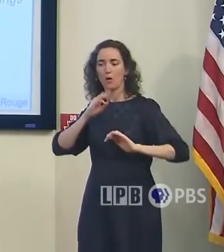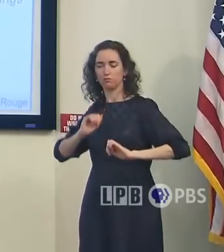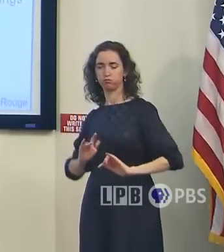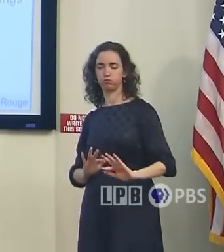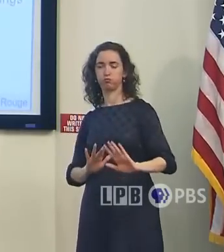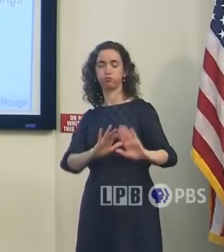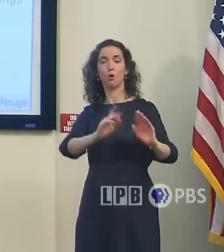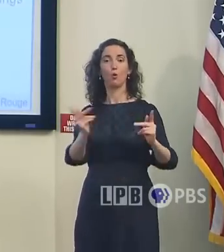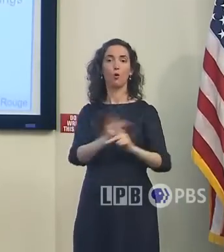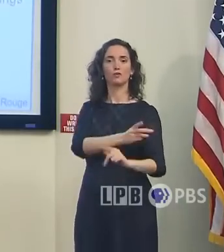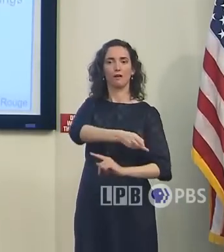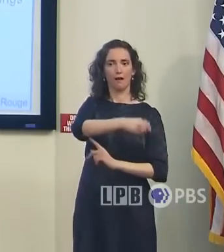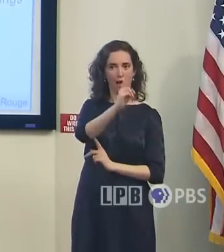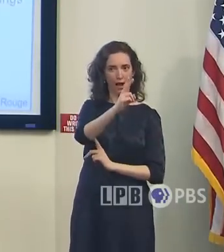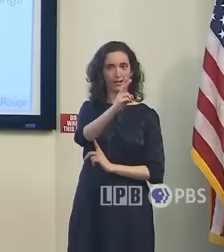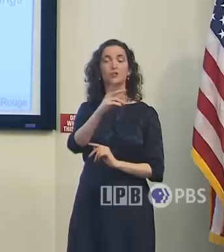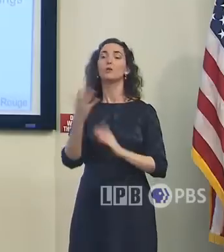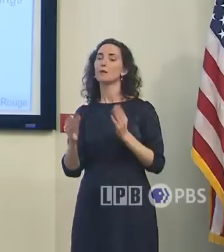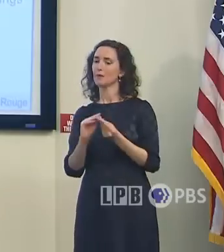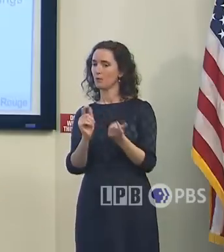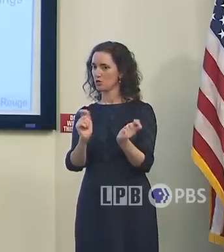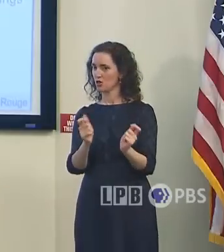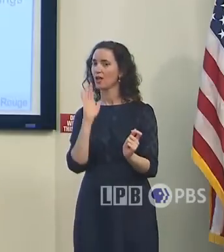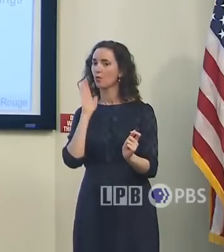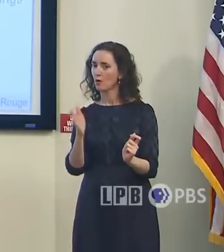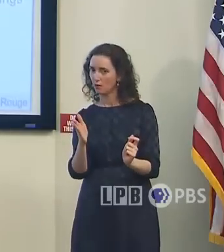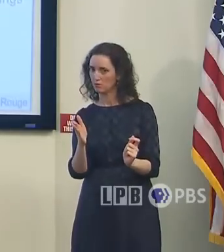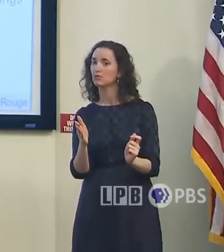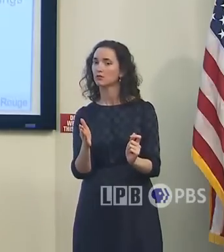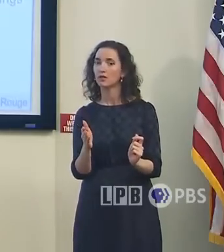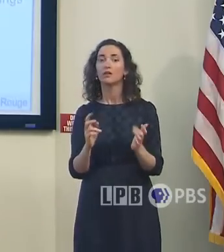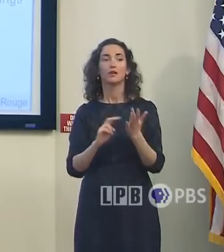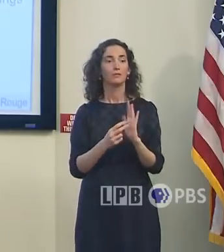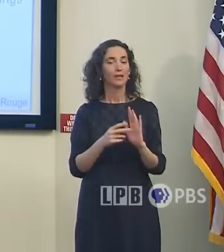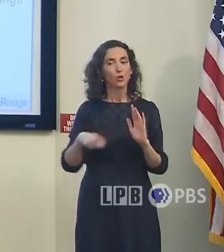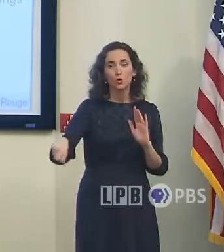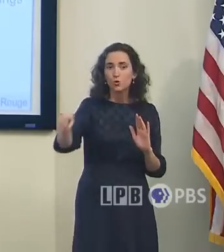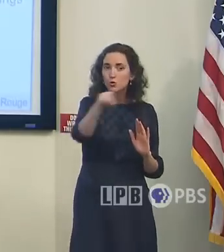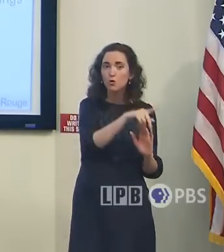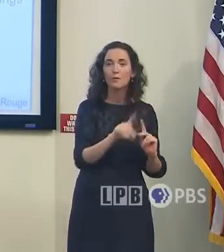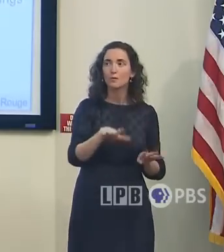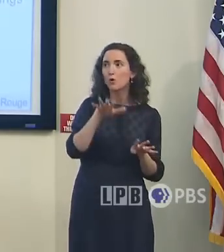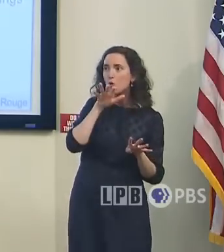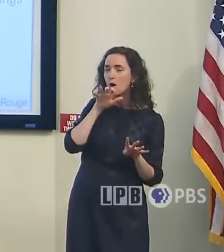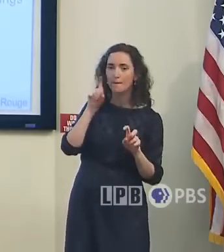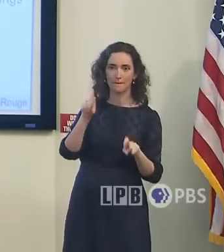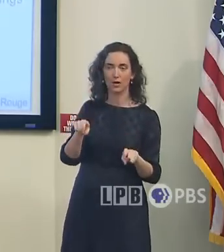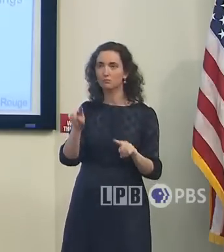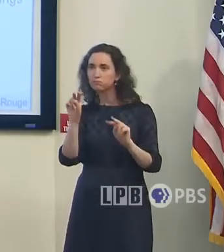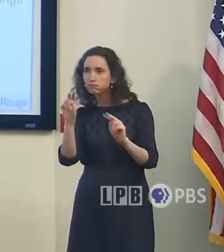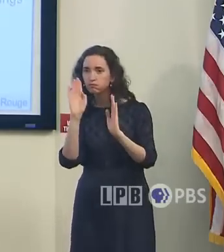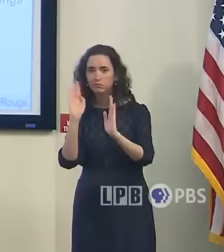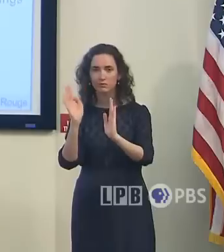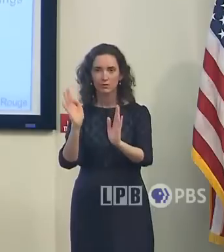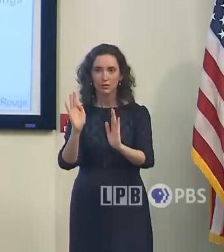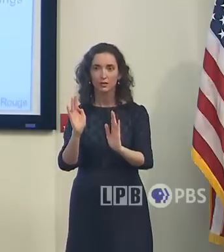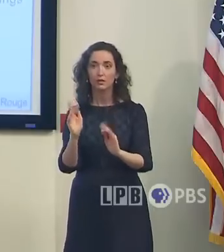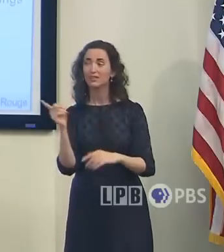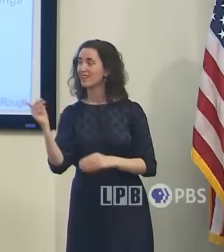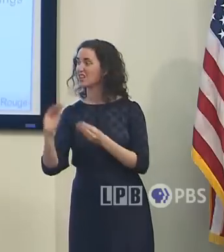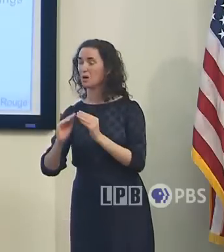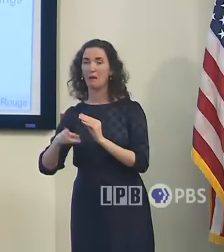making landfall. So that is definitely something for folks to watch because higher amounts like that